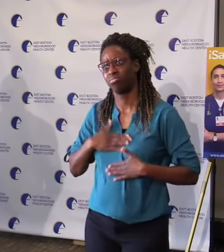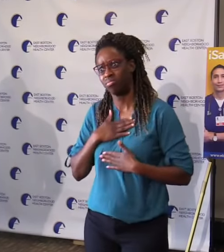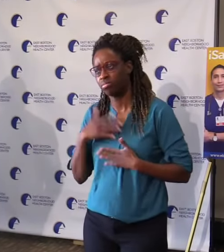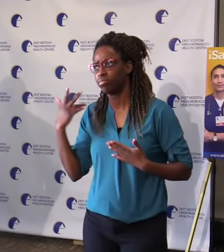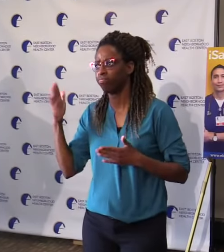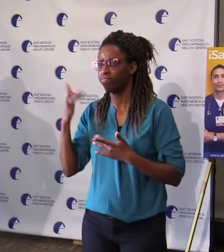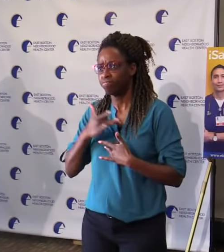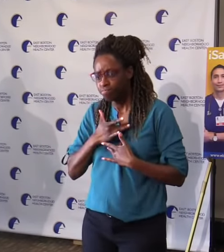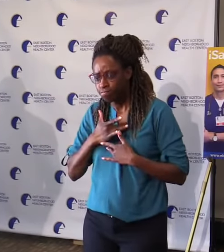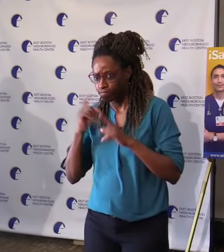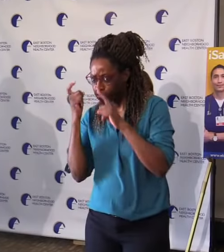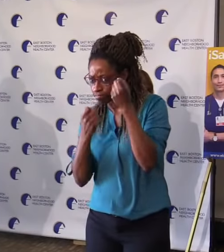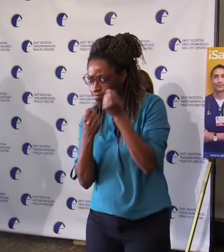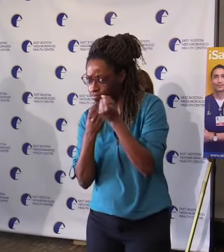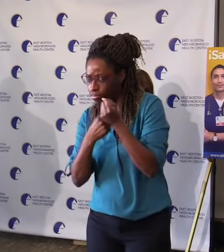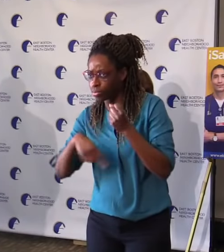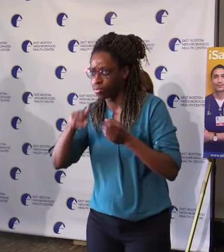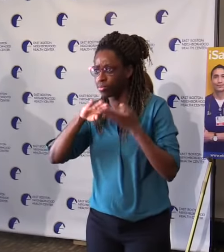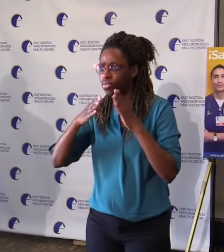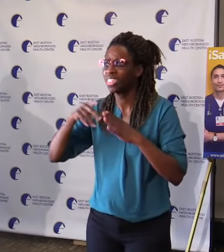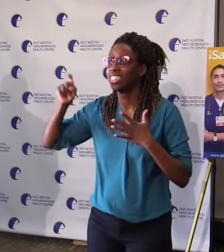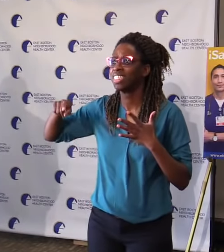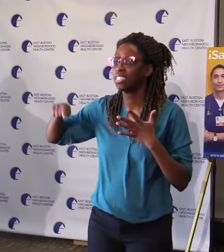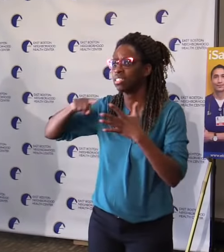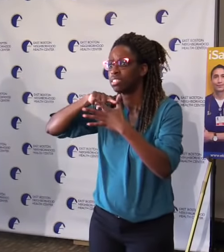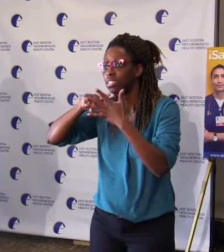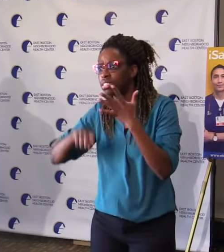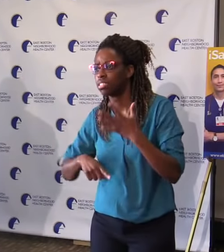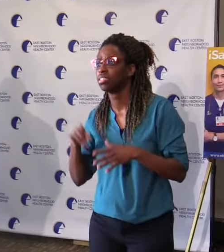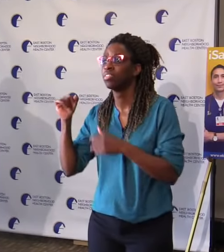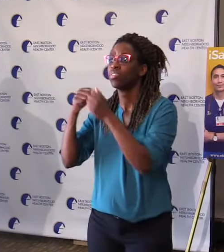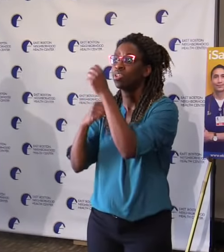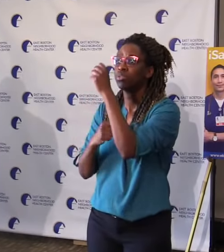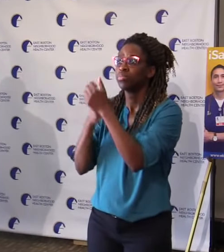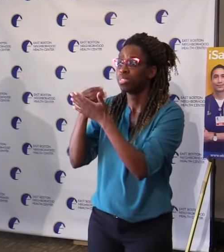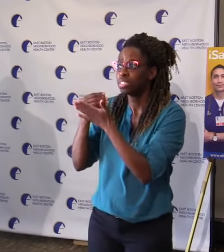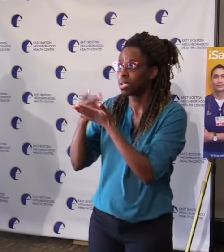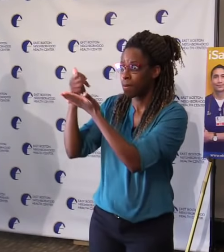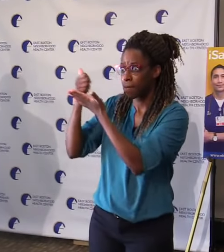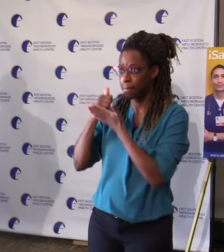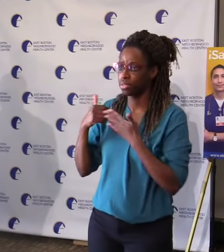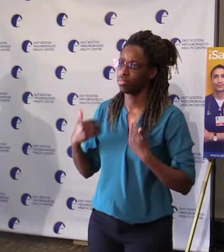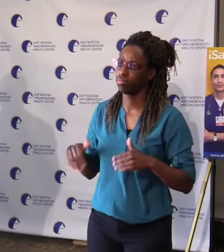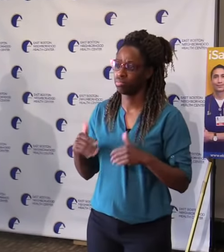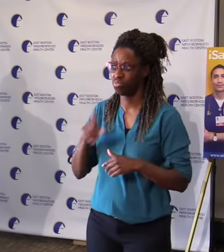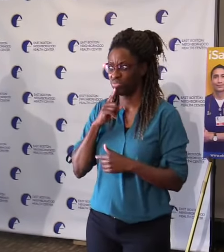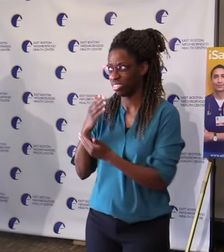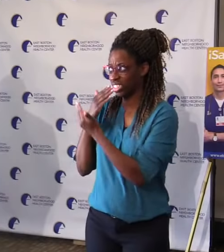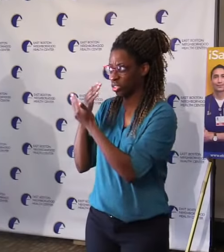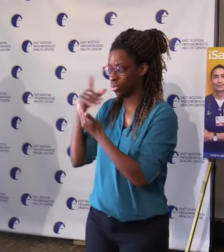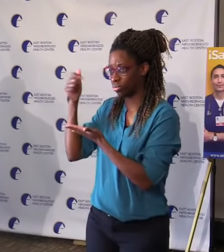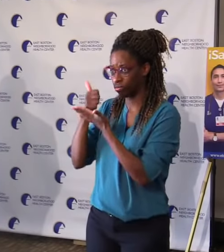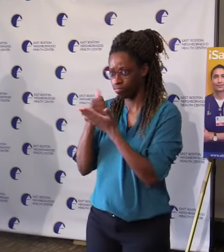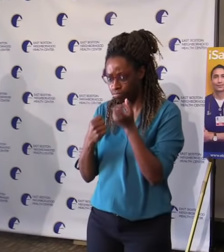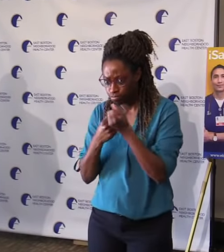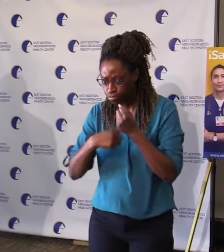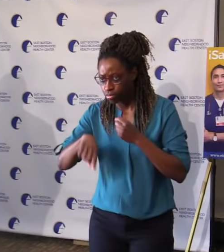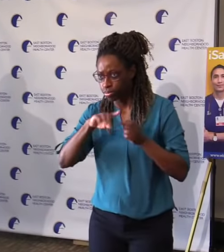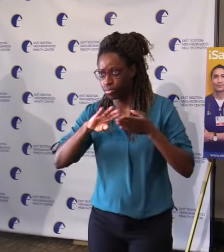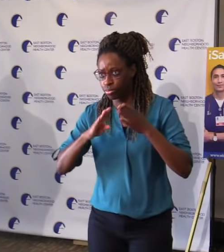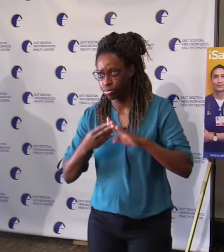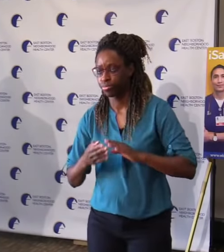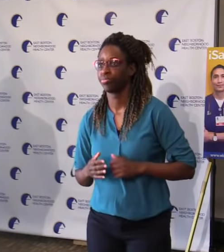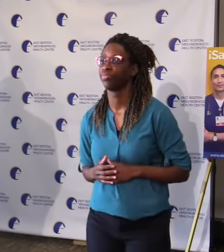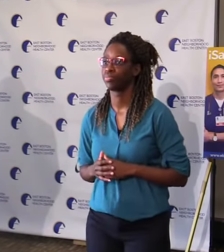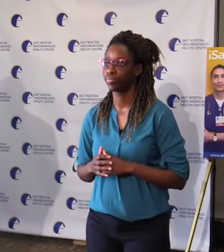support us in this moment. Now, I'm speaking to the 52 community health centers that serve more than 1 million patients. That's one in